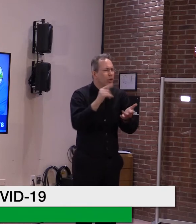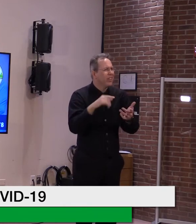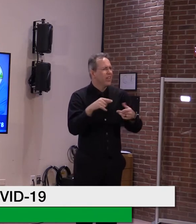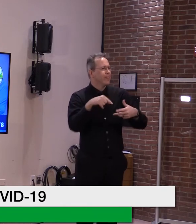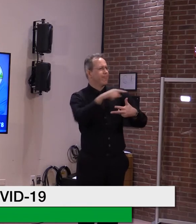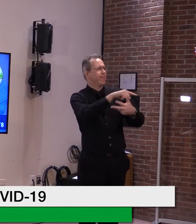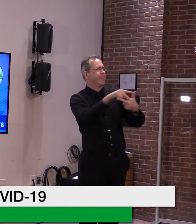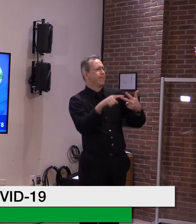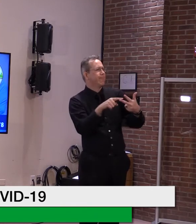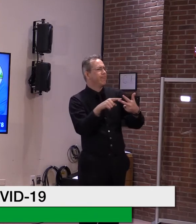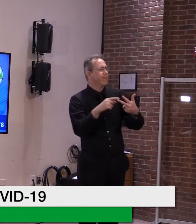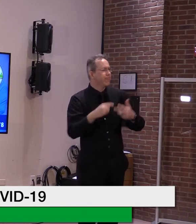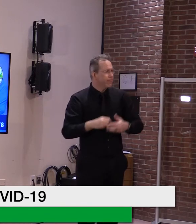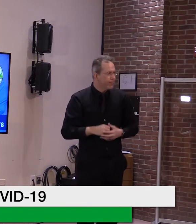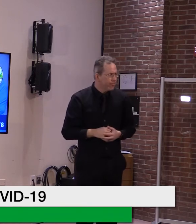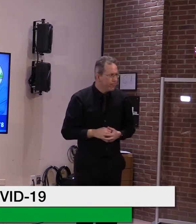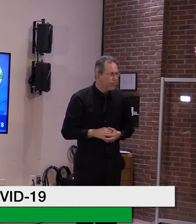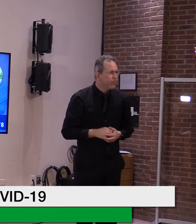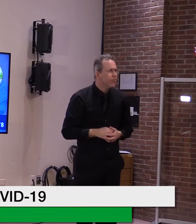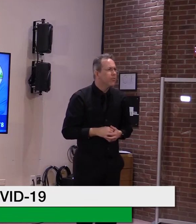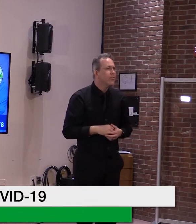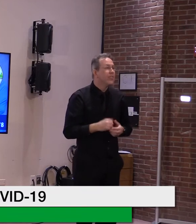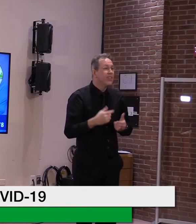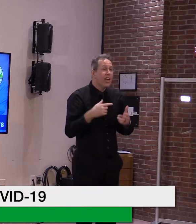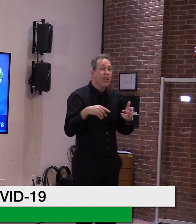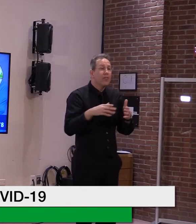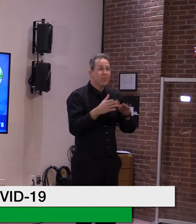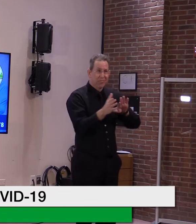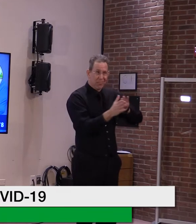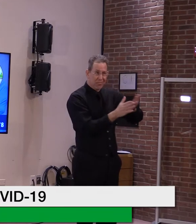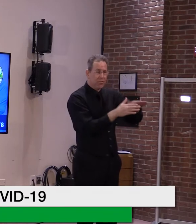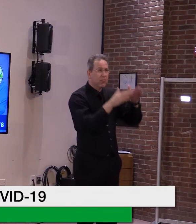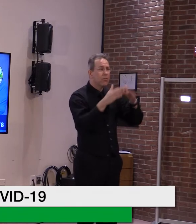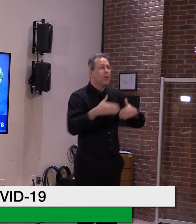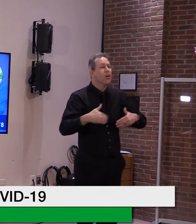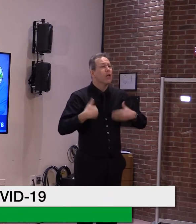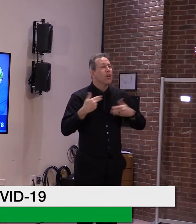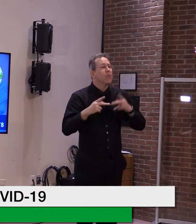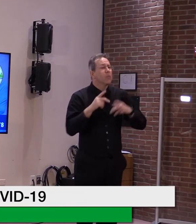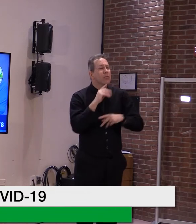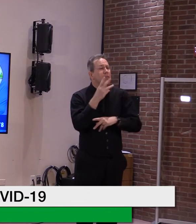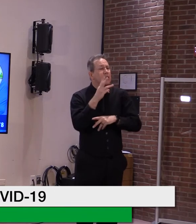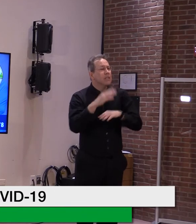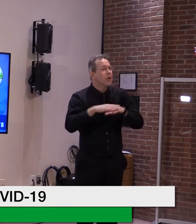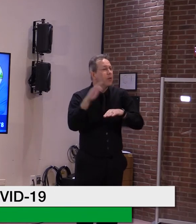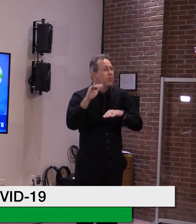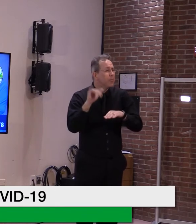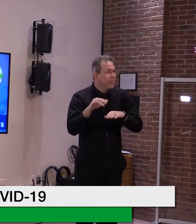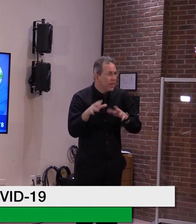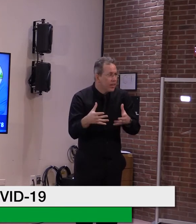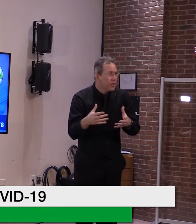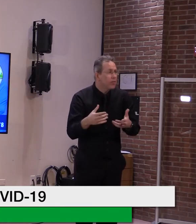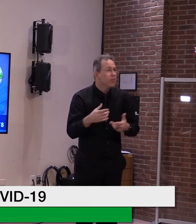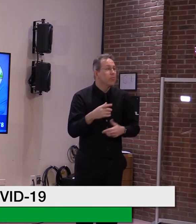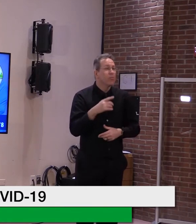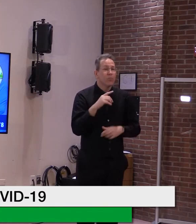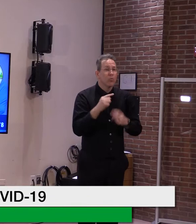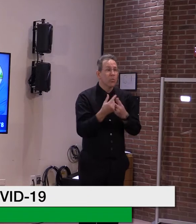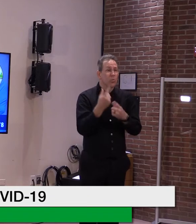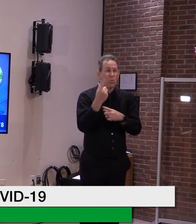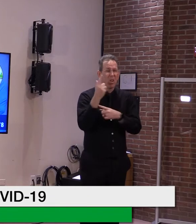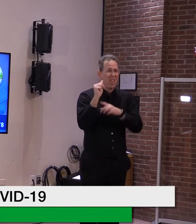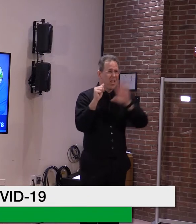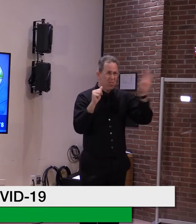and is being eliminated. So besides 1A where each state, particularly Vermont and New Hampshire have demonstrated,